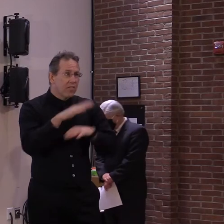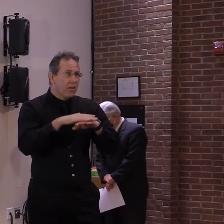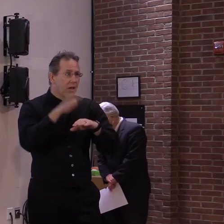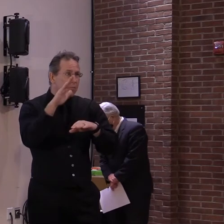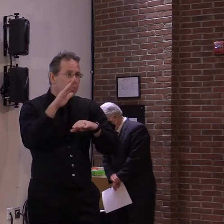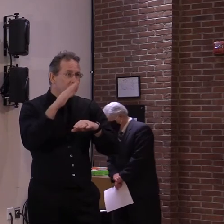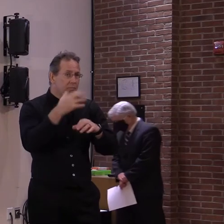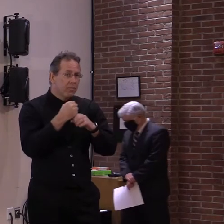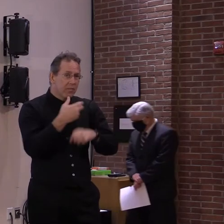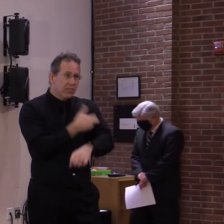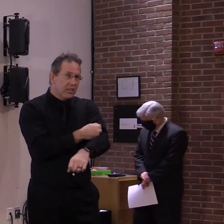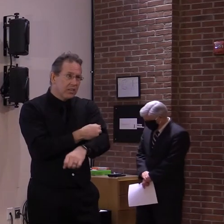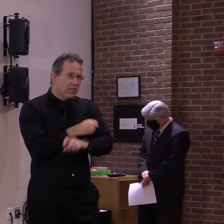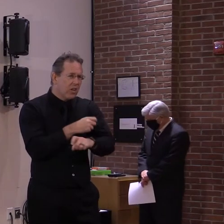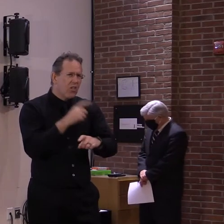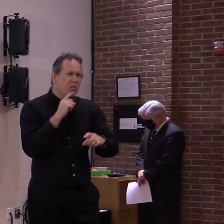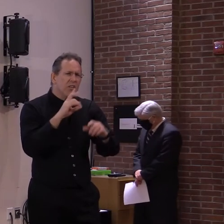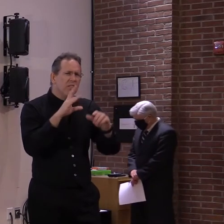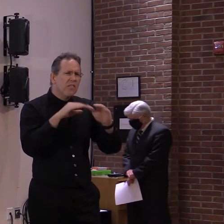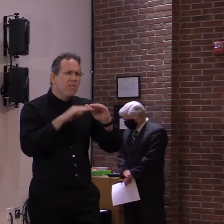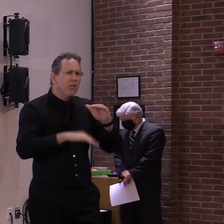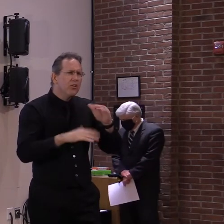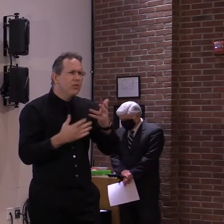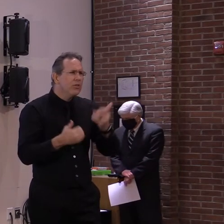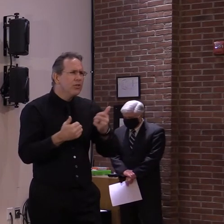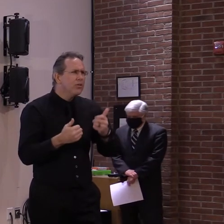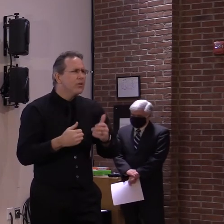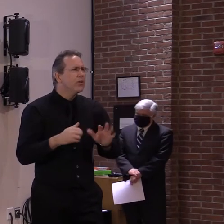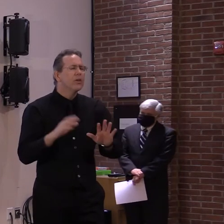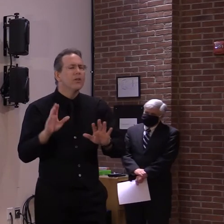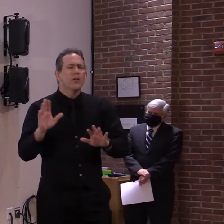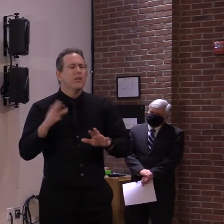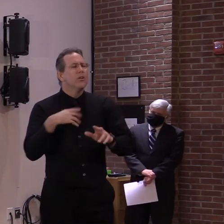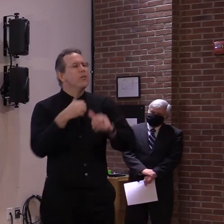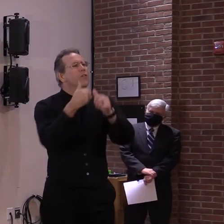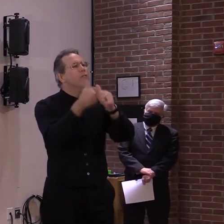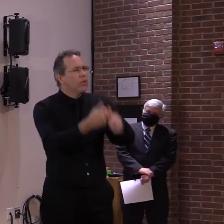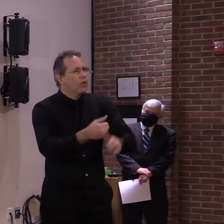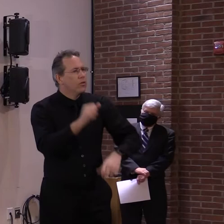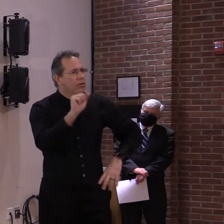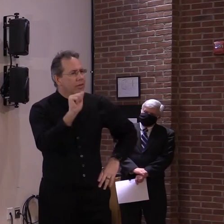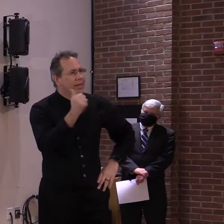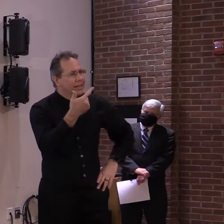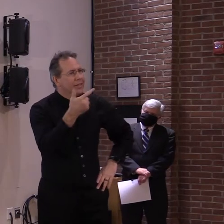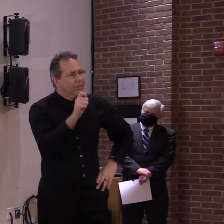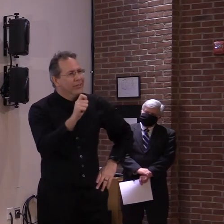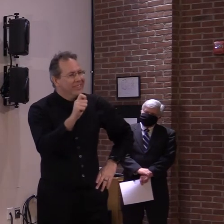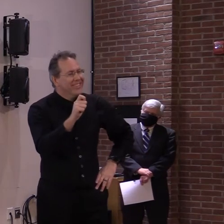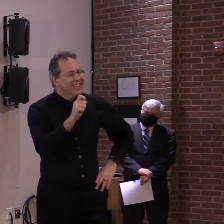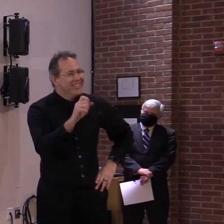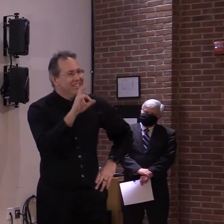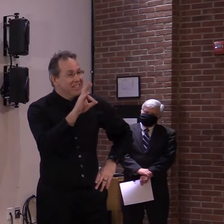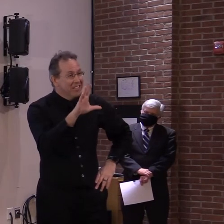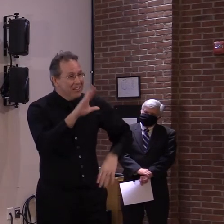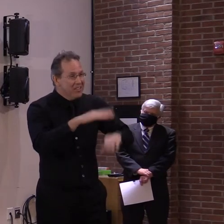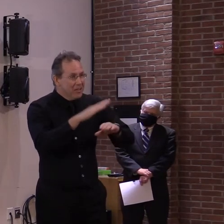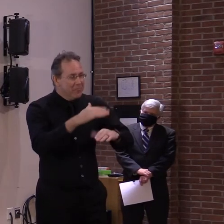Okay. Um, and sort of along those, those lines in, in real time responses to this, uh, press conference. Um,